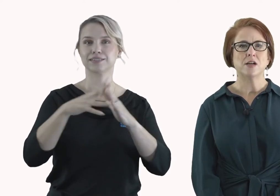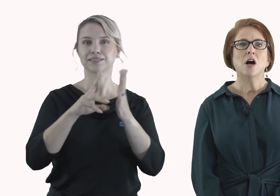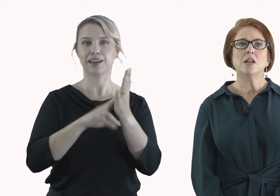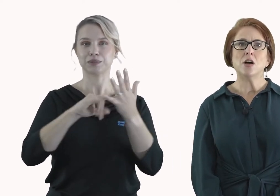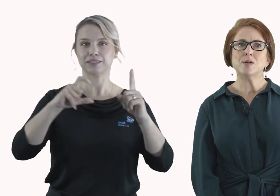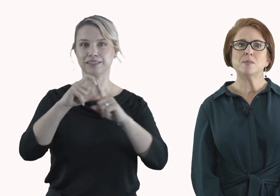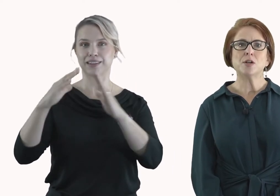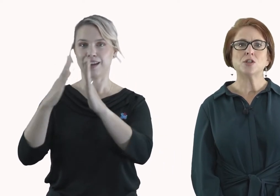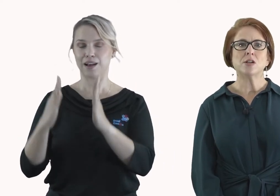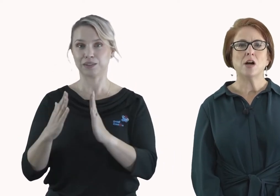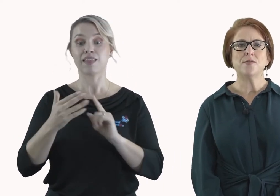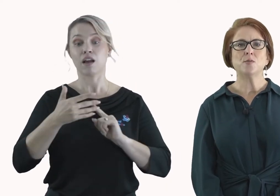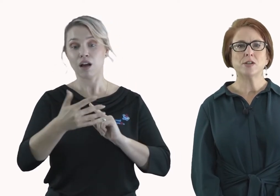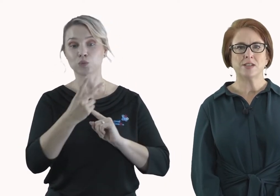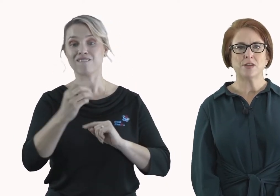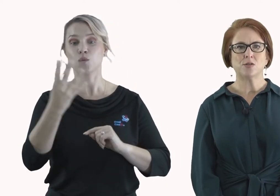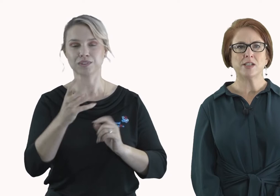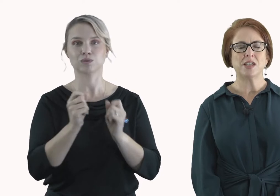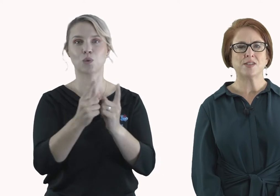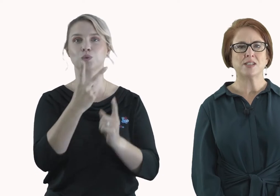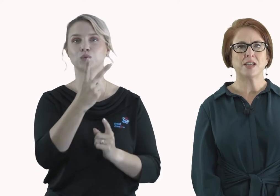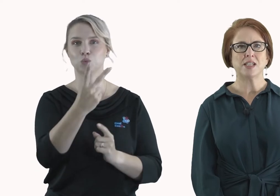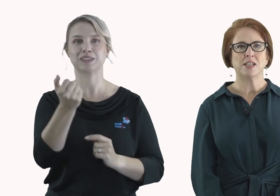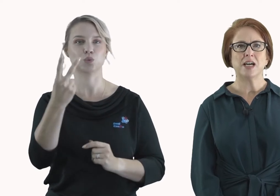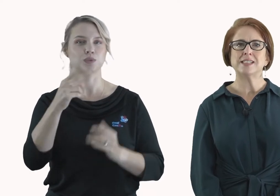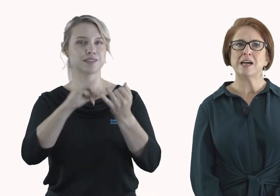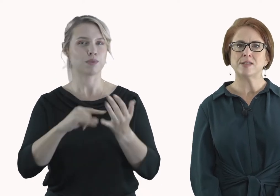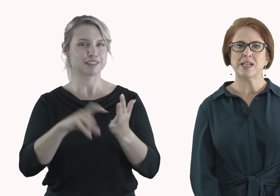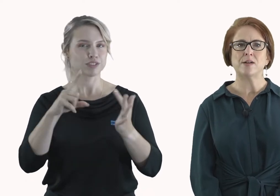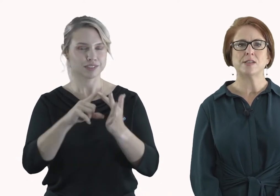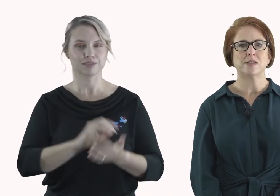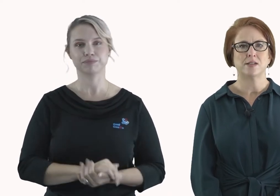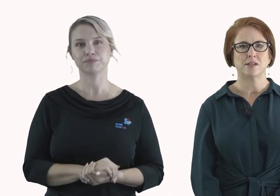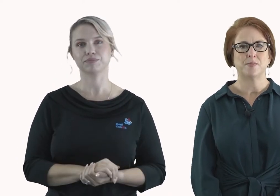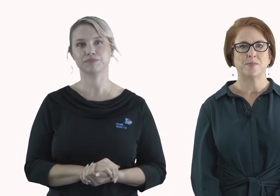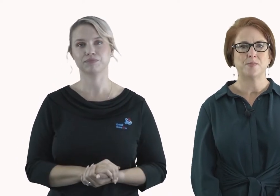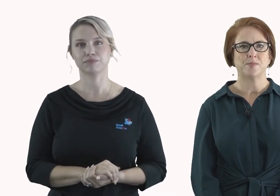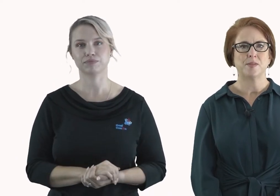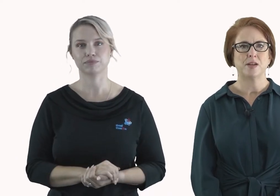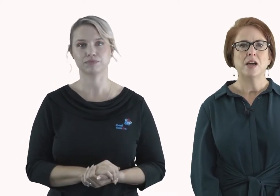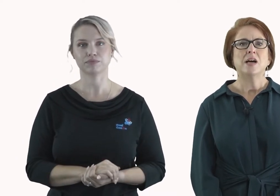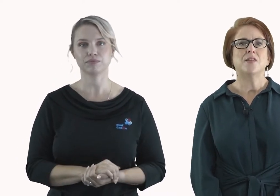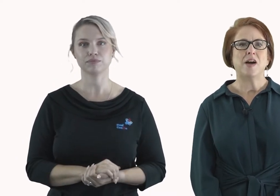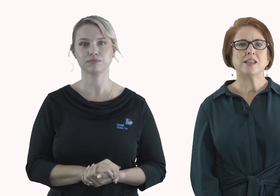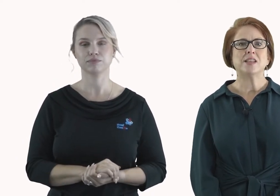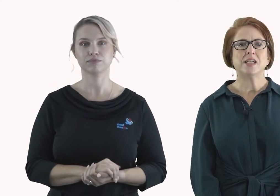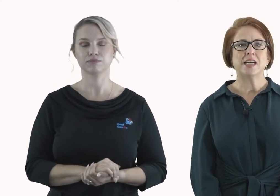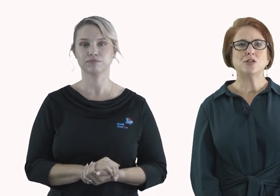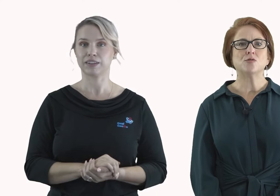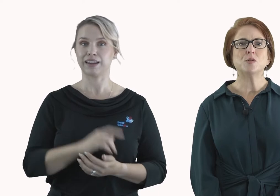along with the merger of the Royal South Australian Deaf Society and Townsend House. The fact that the Can Do group